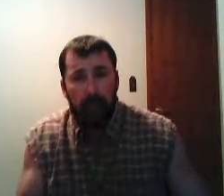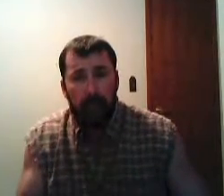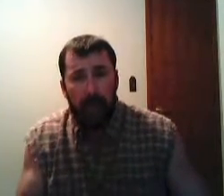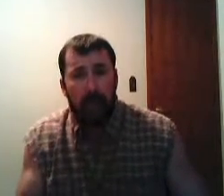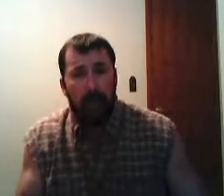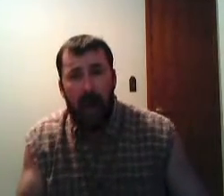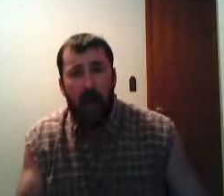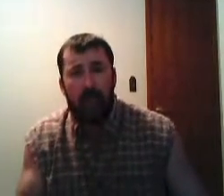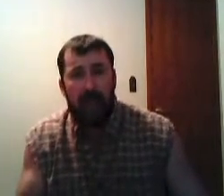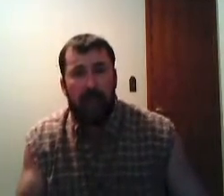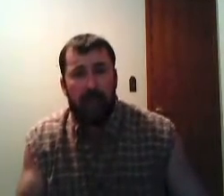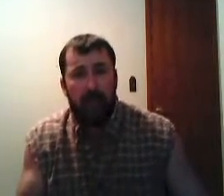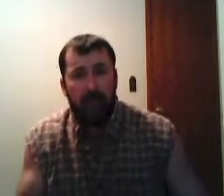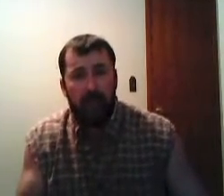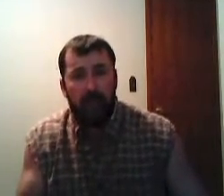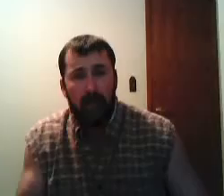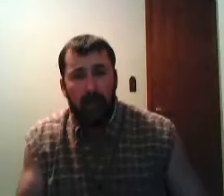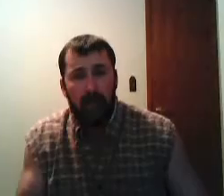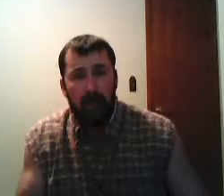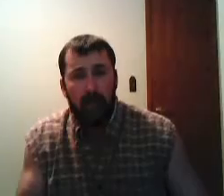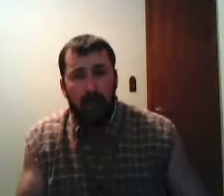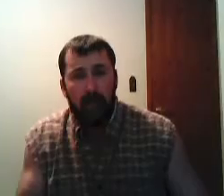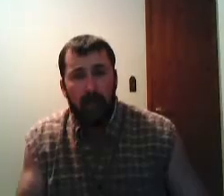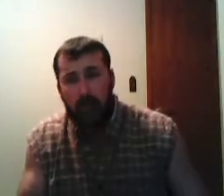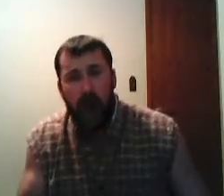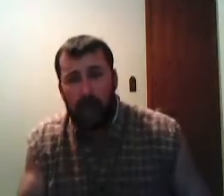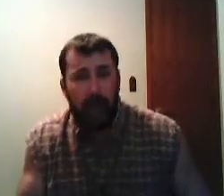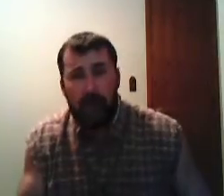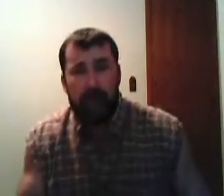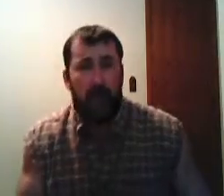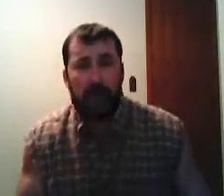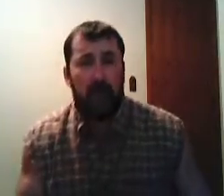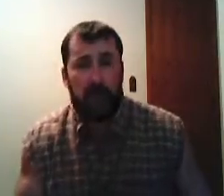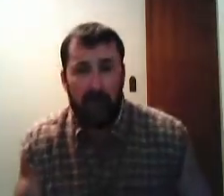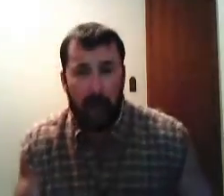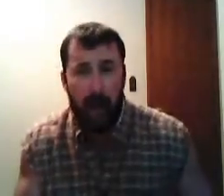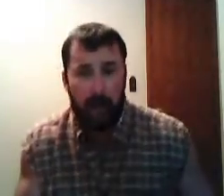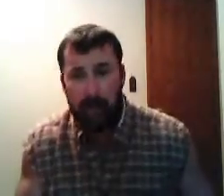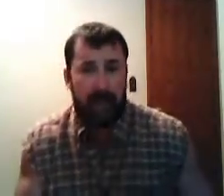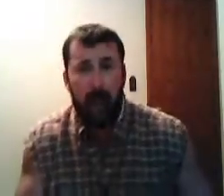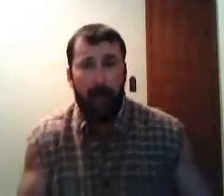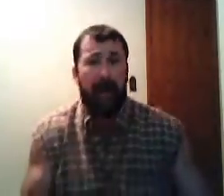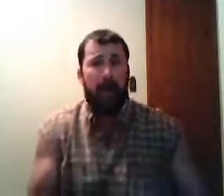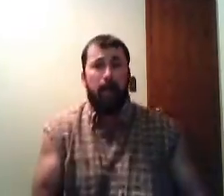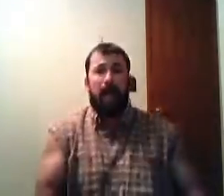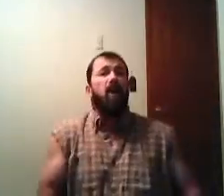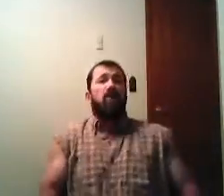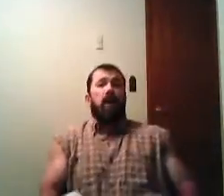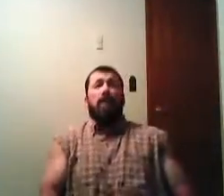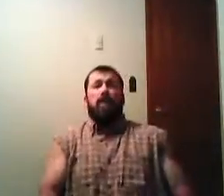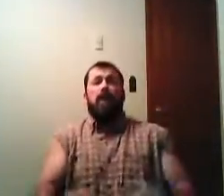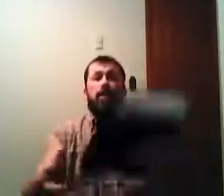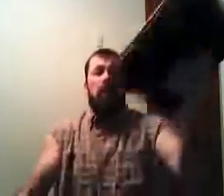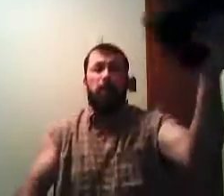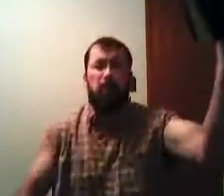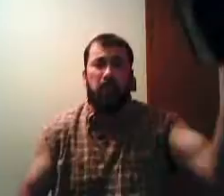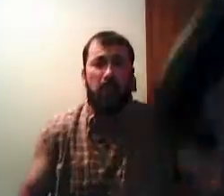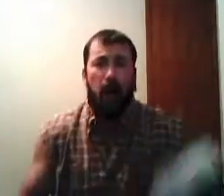Peter and Paul was hated John couldn't even come to the synagogue let me talk about that in minute John couldn't even come to the synagogue